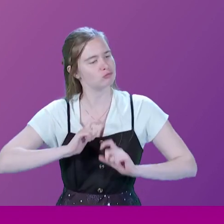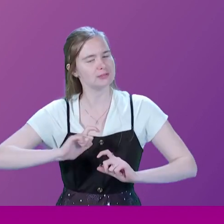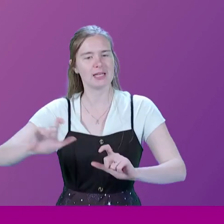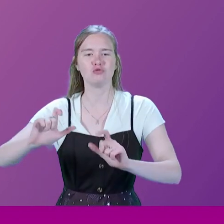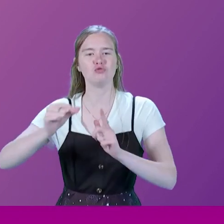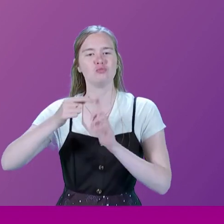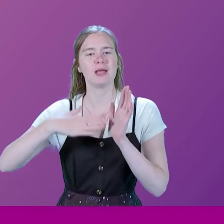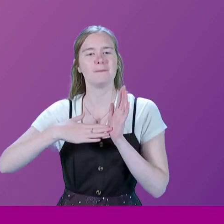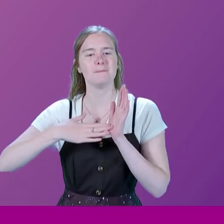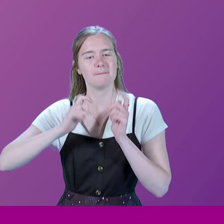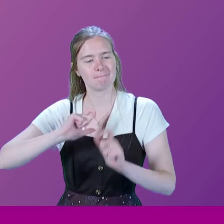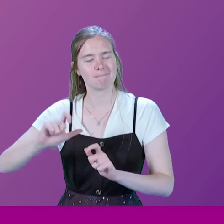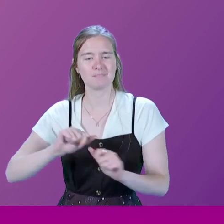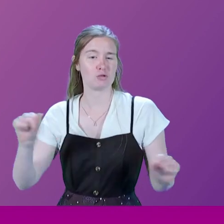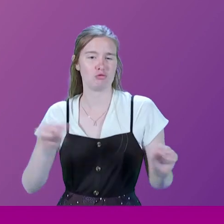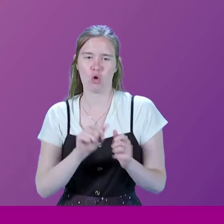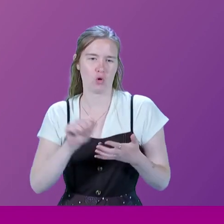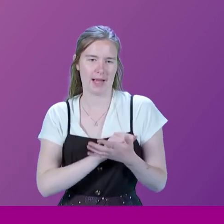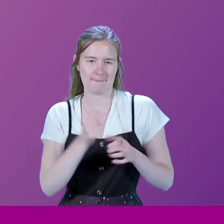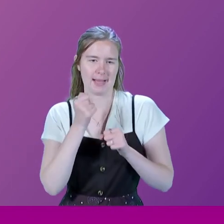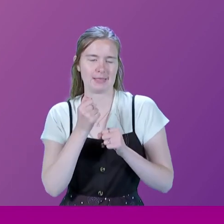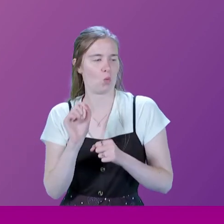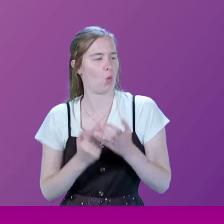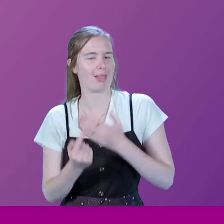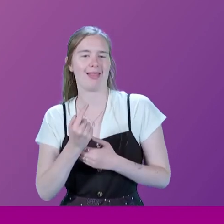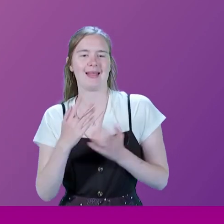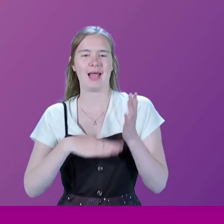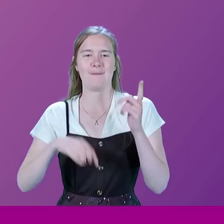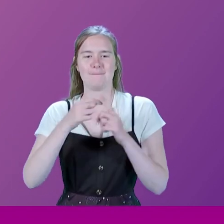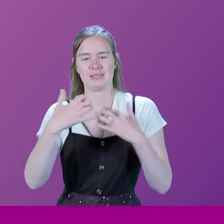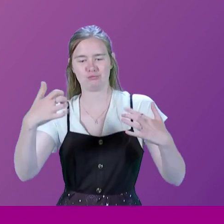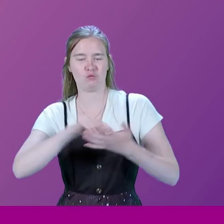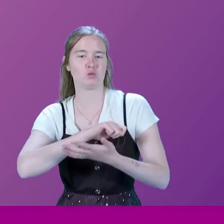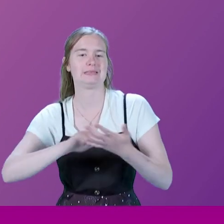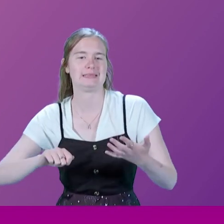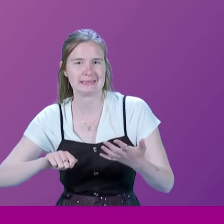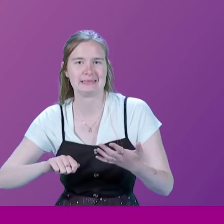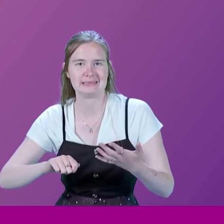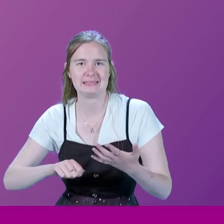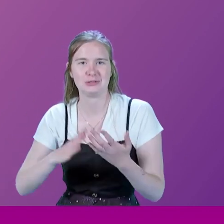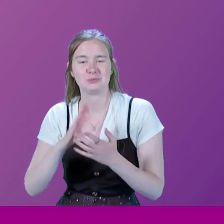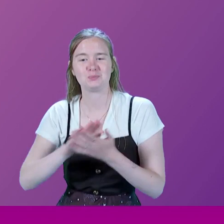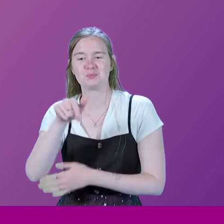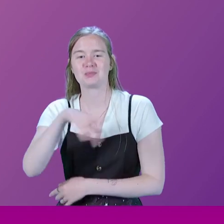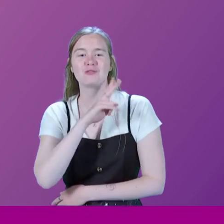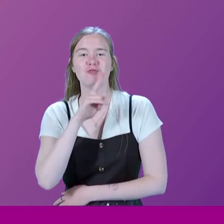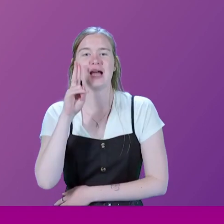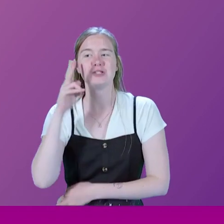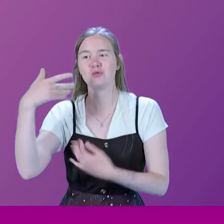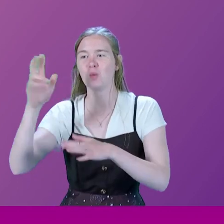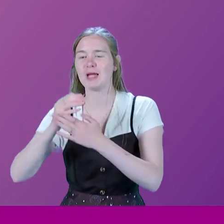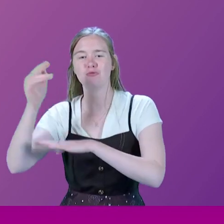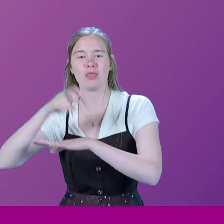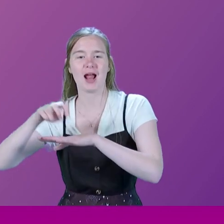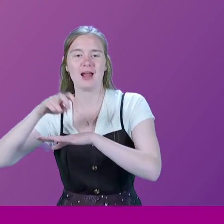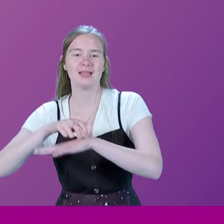ministerial. So, it was a very short campaign. And, of course, it only the members of parliament in those days who voted. So, on the Friday, she was in Northern Ireland. On the